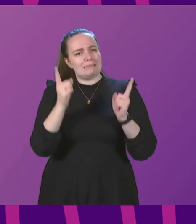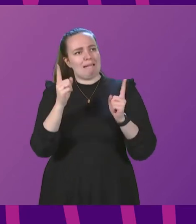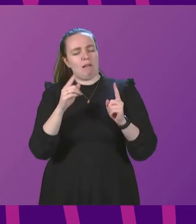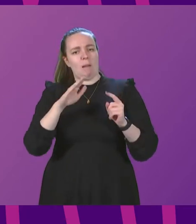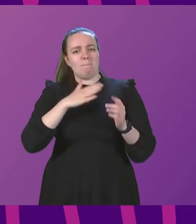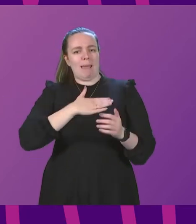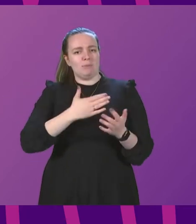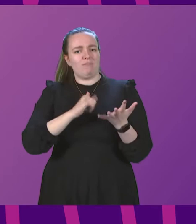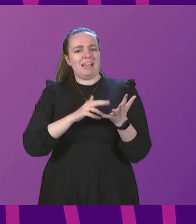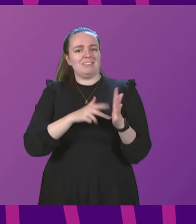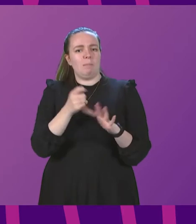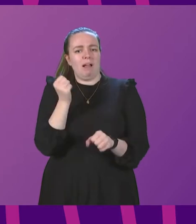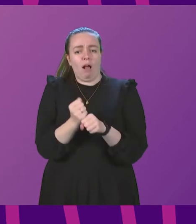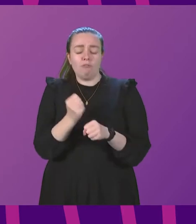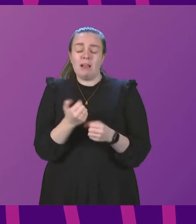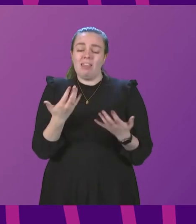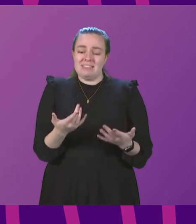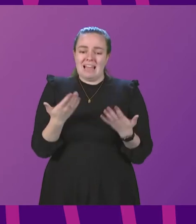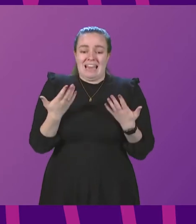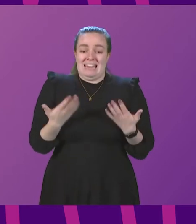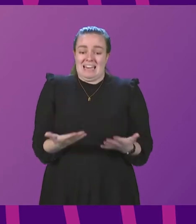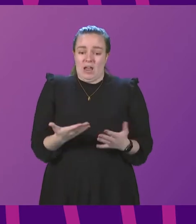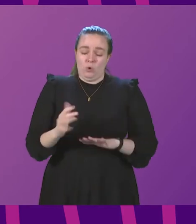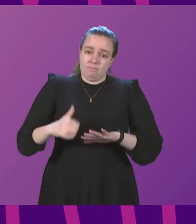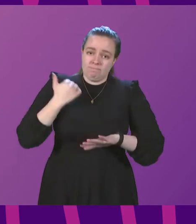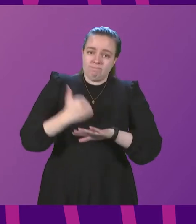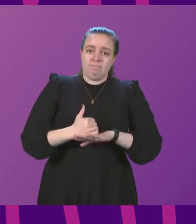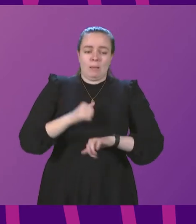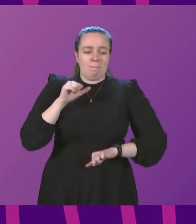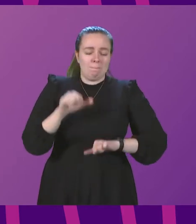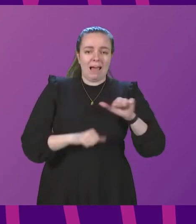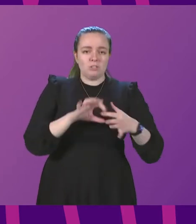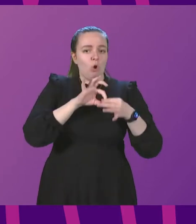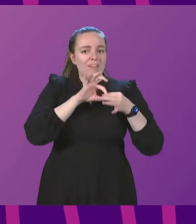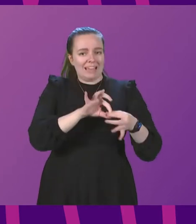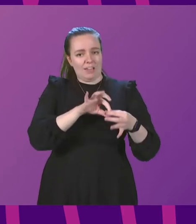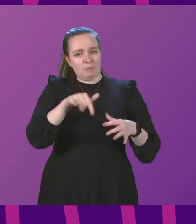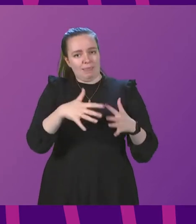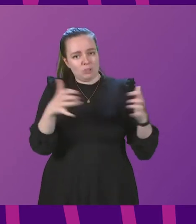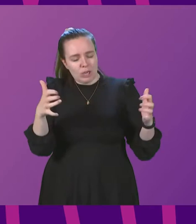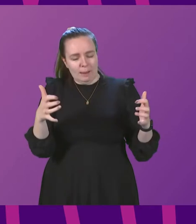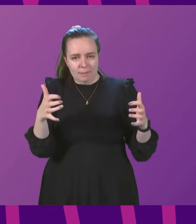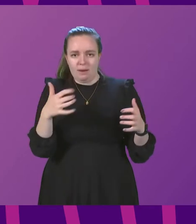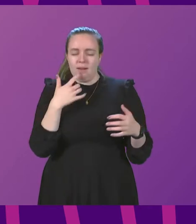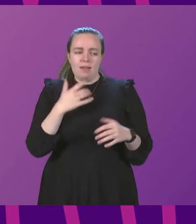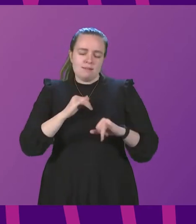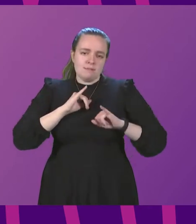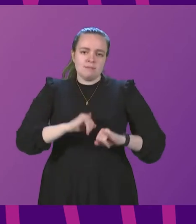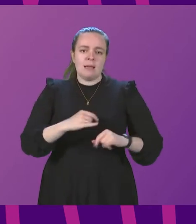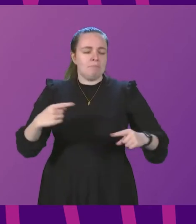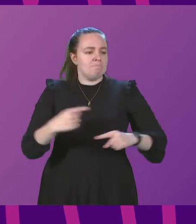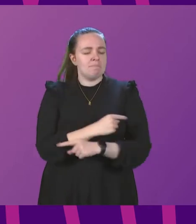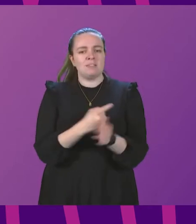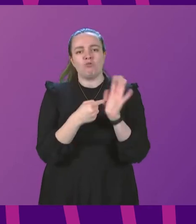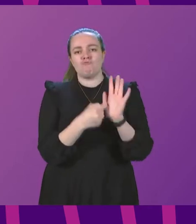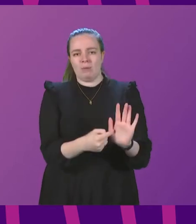SNP Government. This is now an established pattern of engagement in this chamber, the gross misrepresentation